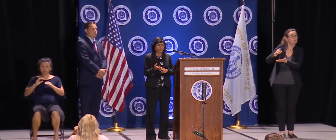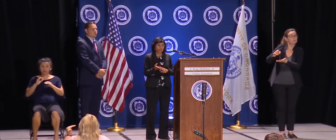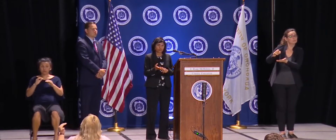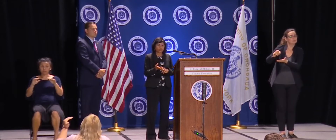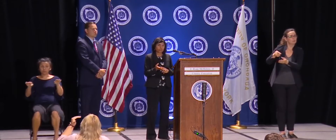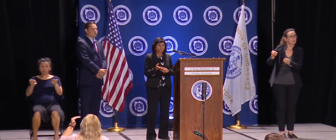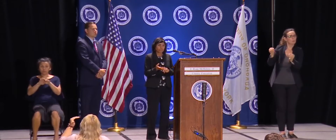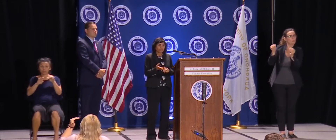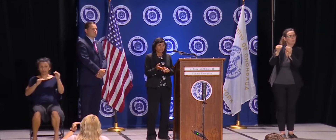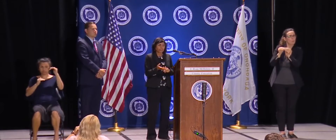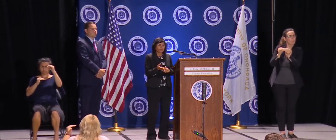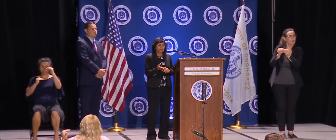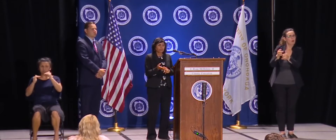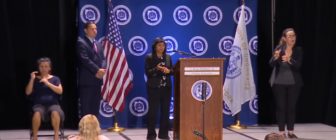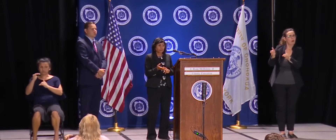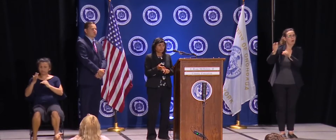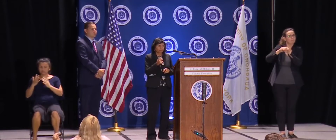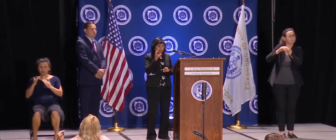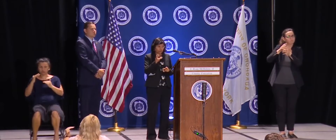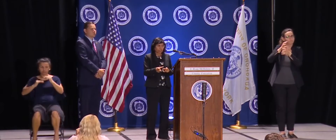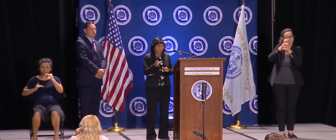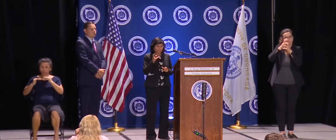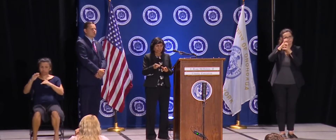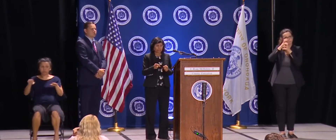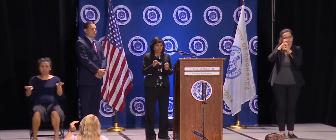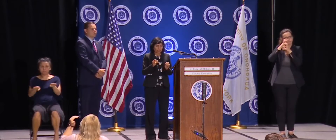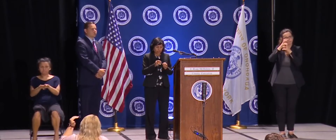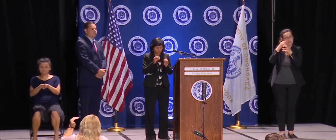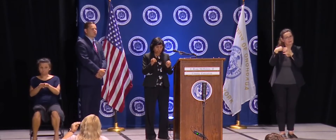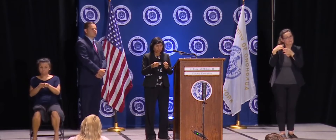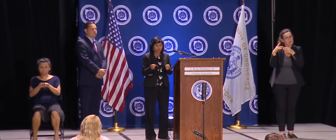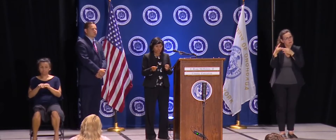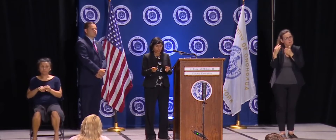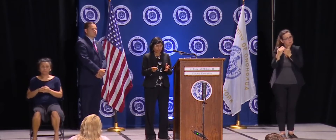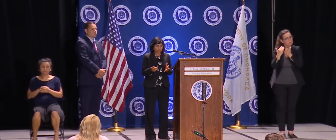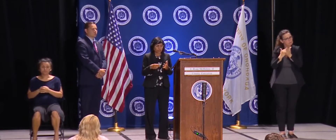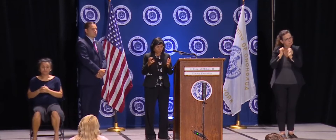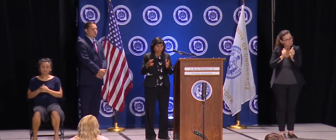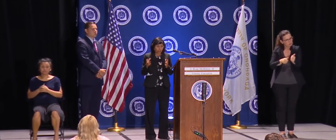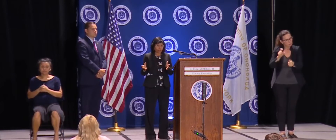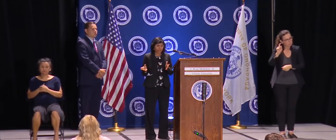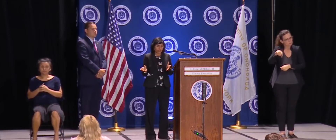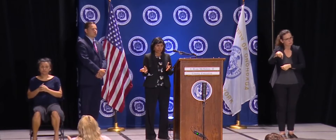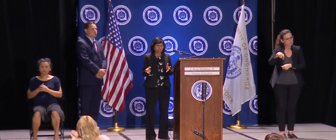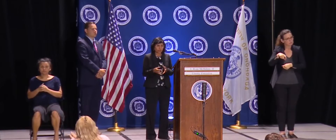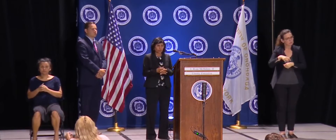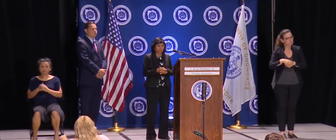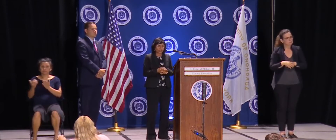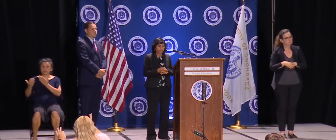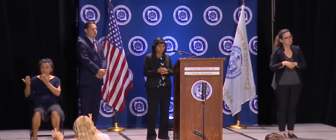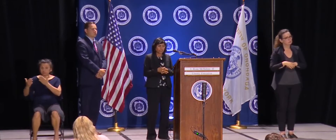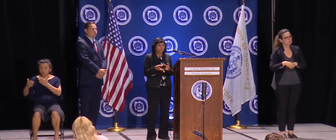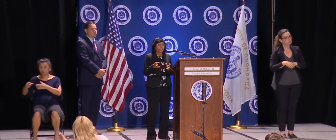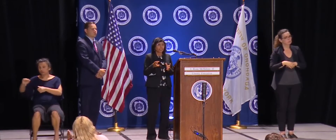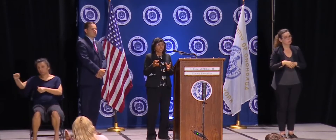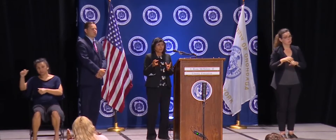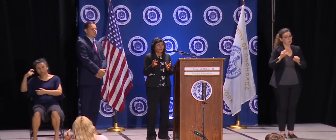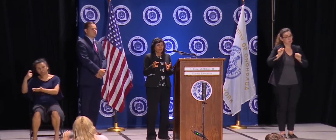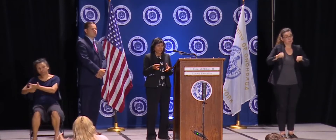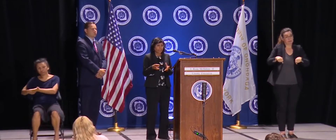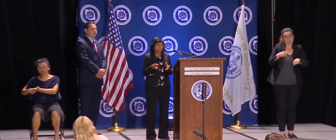that this school, you know, this class needs to be canceled and all the kids need to be quarantined.